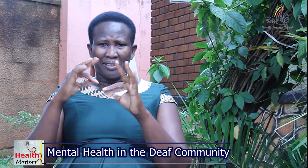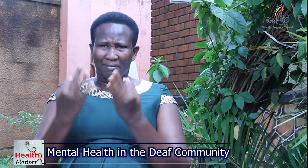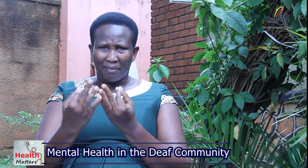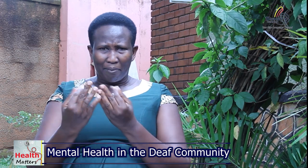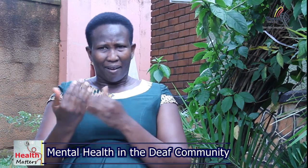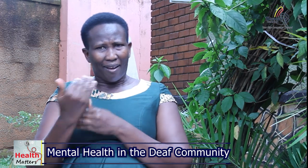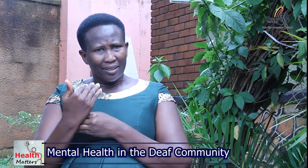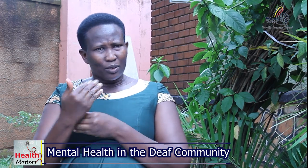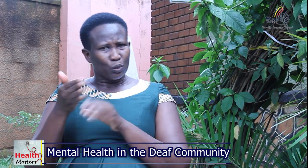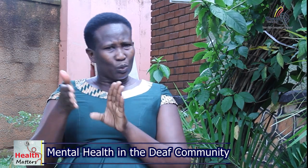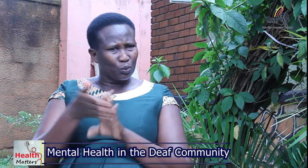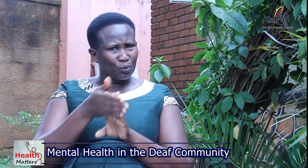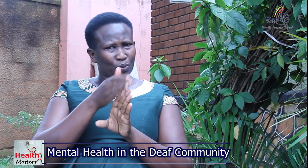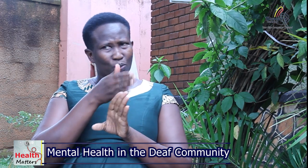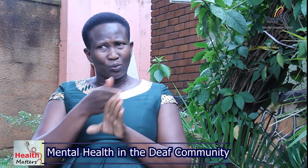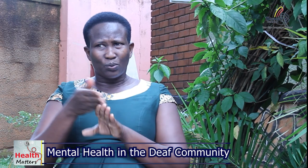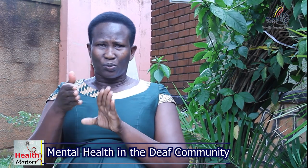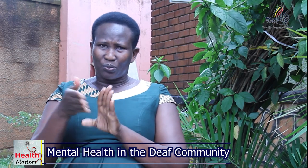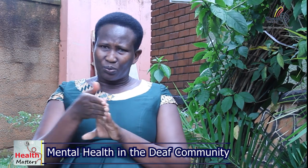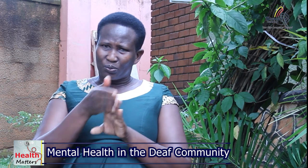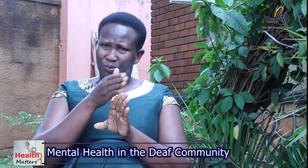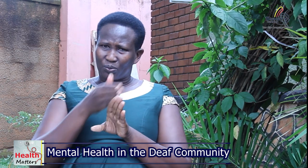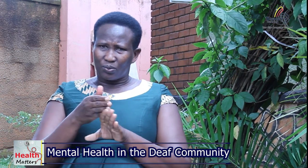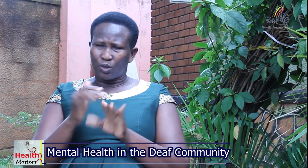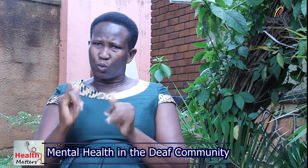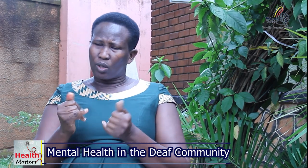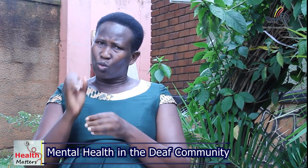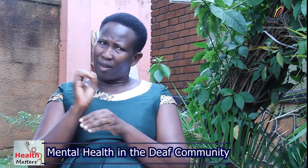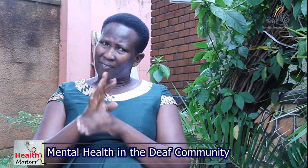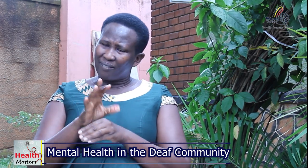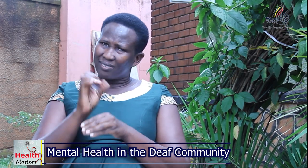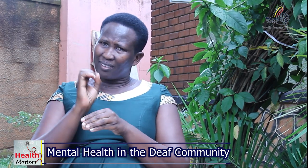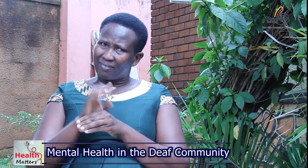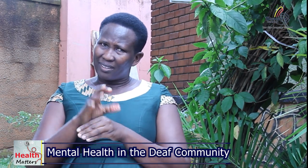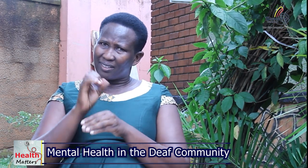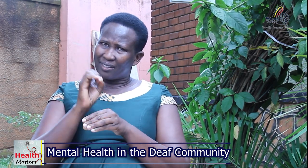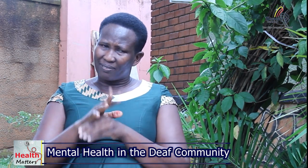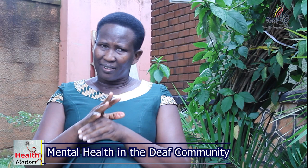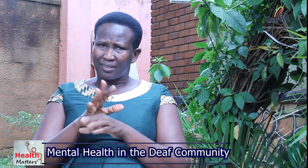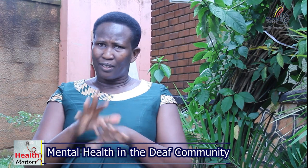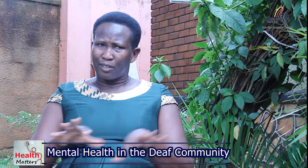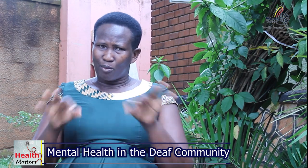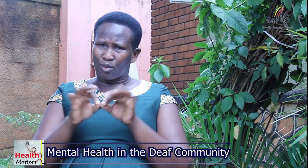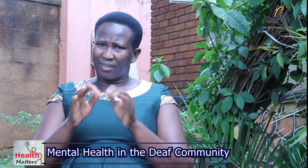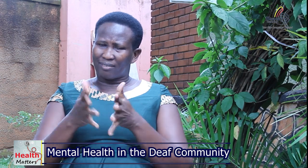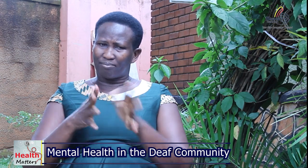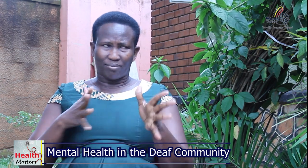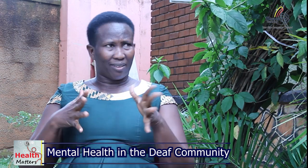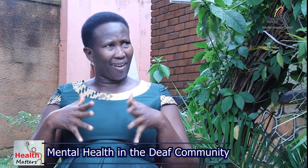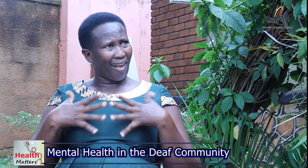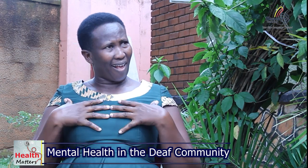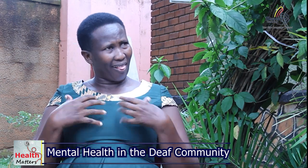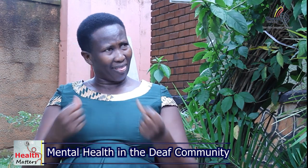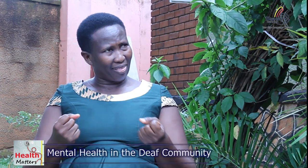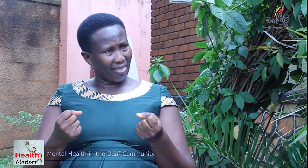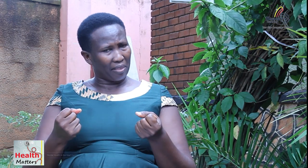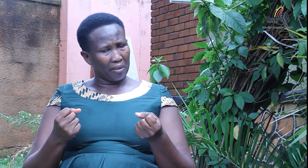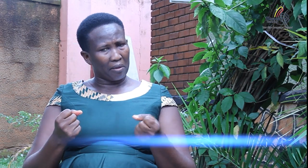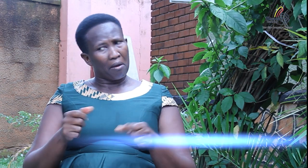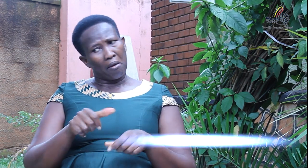homosexuality but the families ask me to guide to advise the importance of